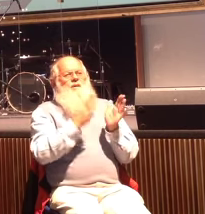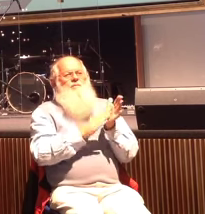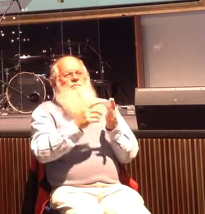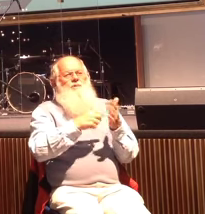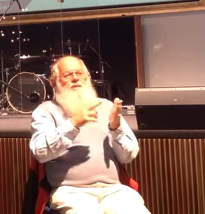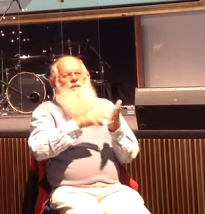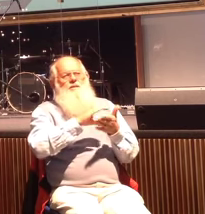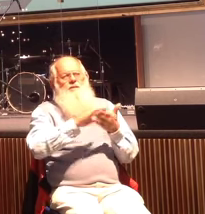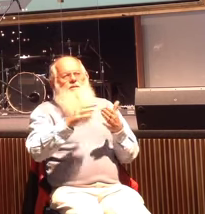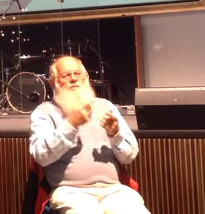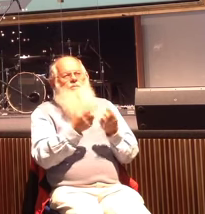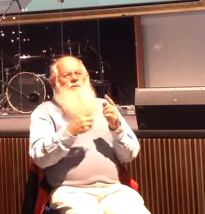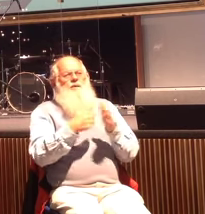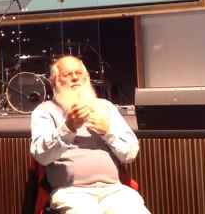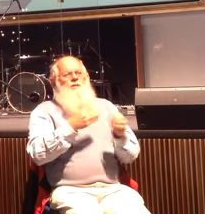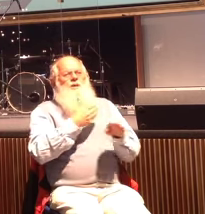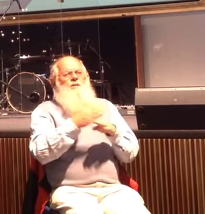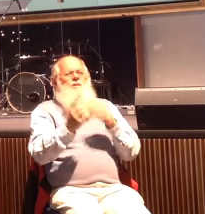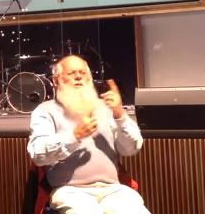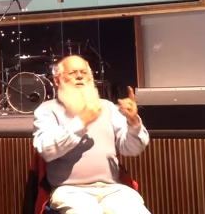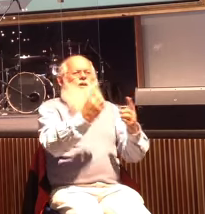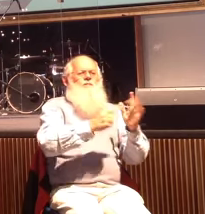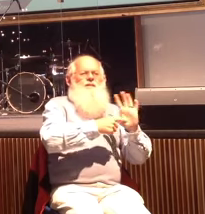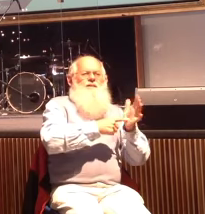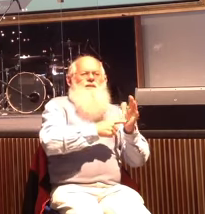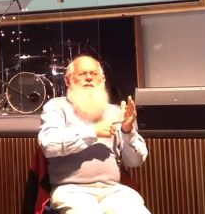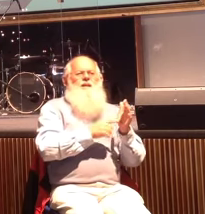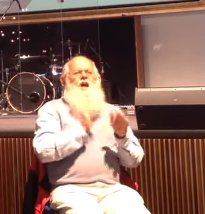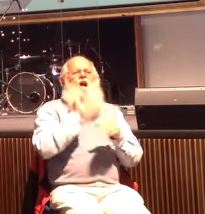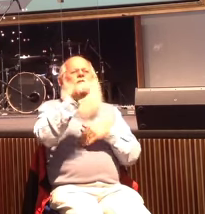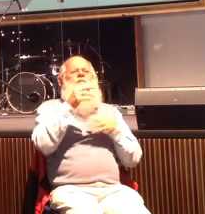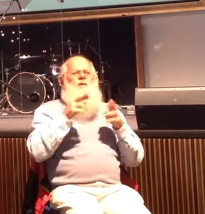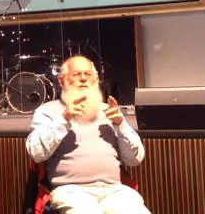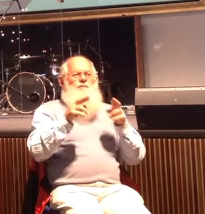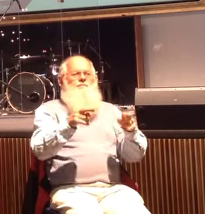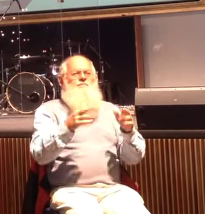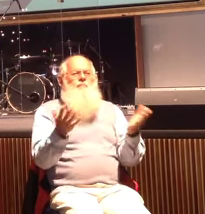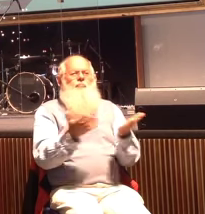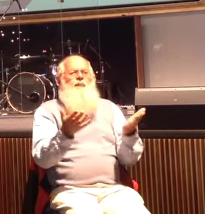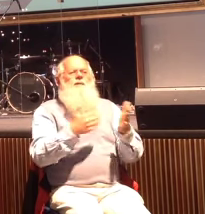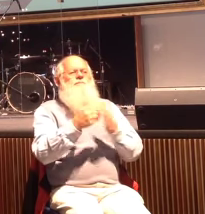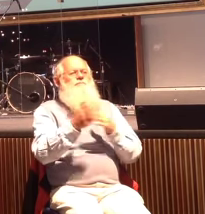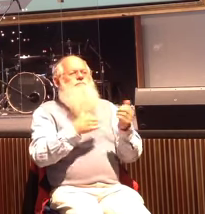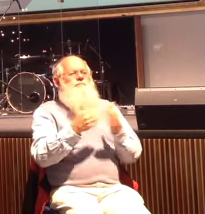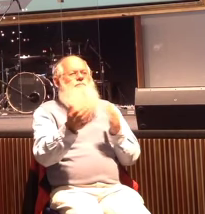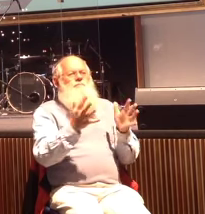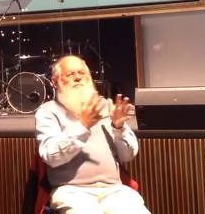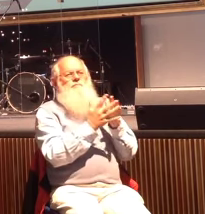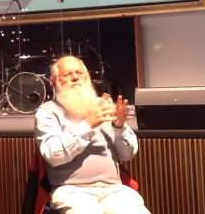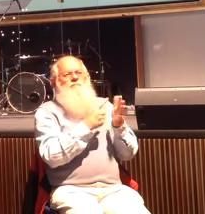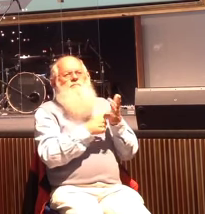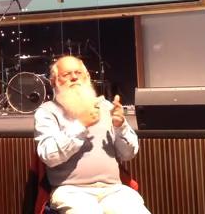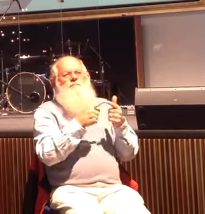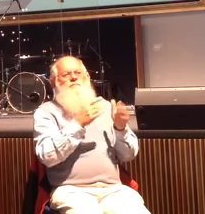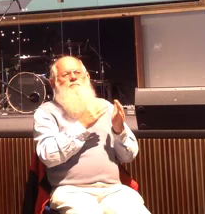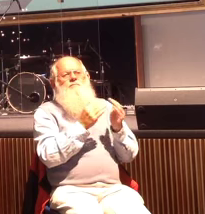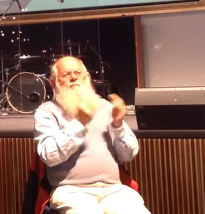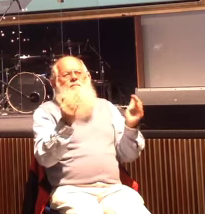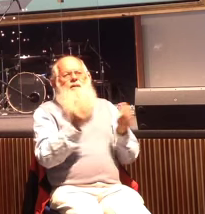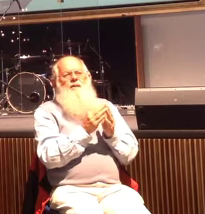conference centre. Then across the road where we built, there are these warehouses. So it's got our building, then it's